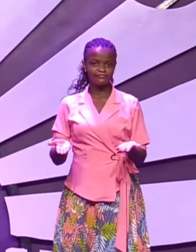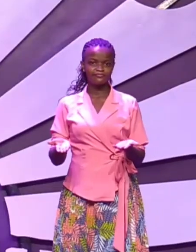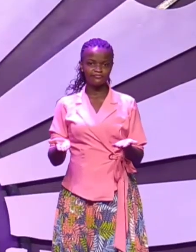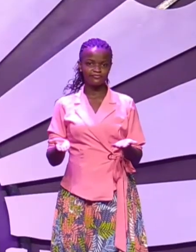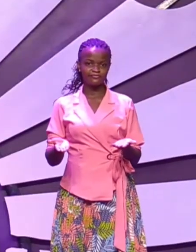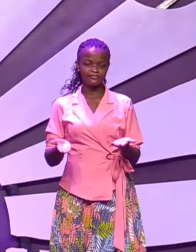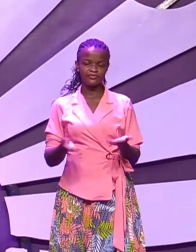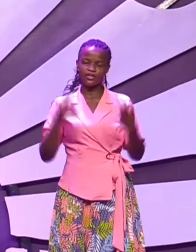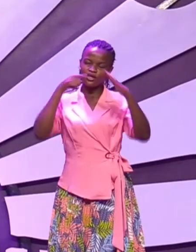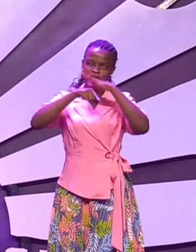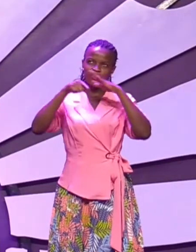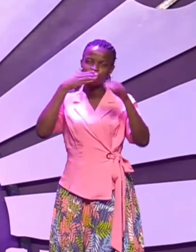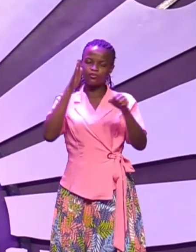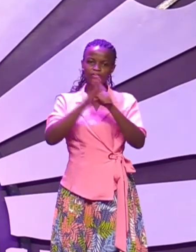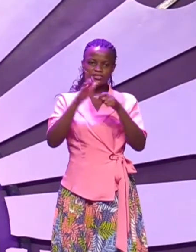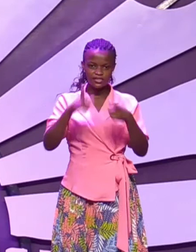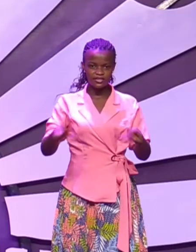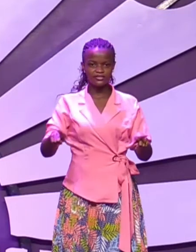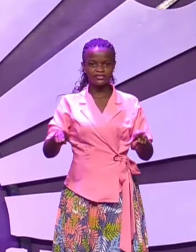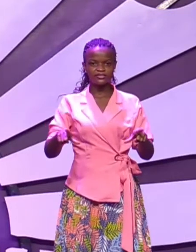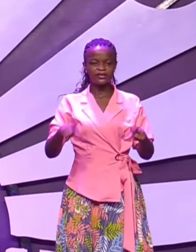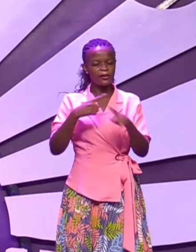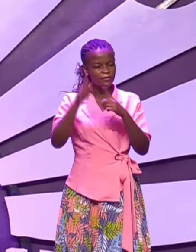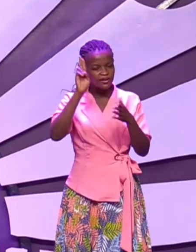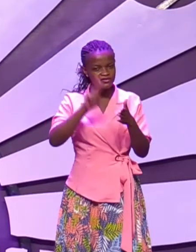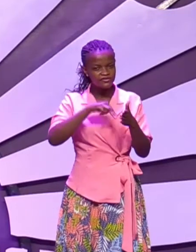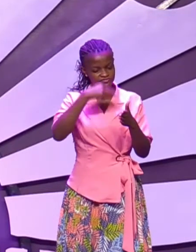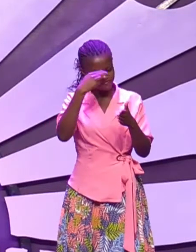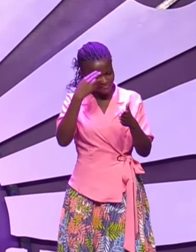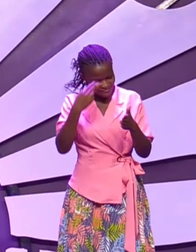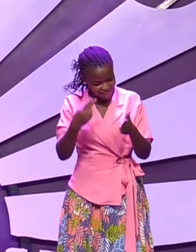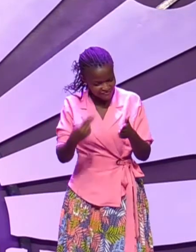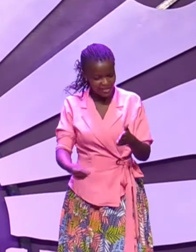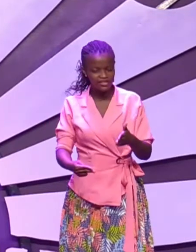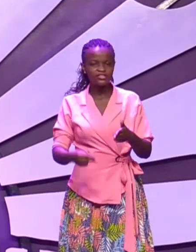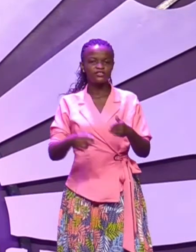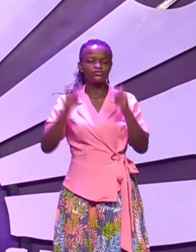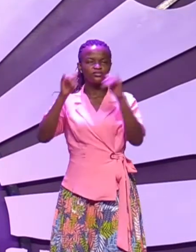You enter the promised land but fail to live with God through our eternity.